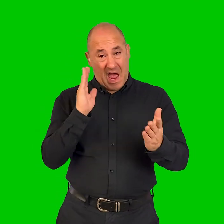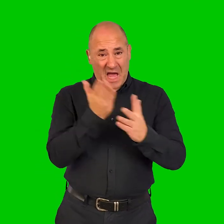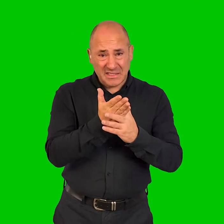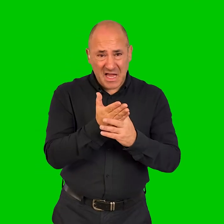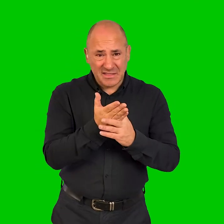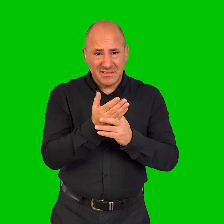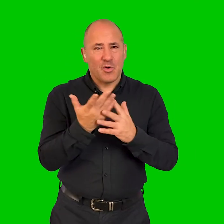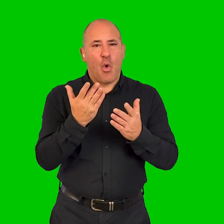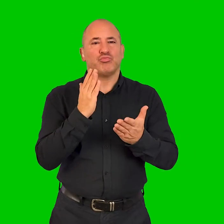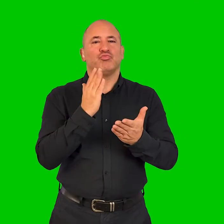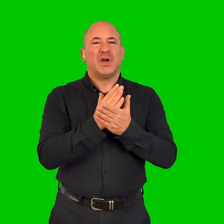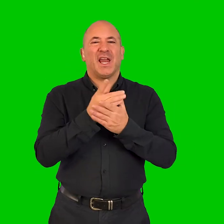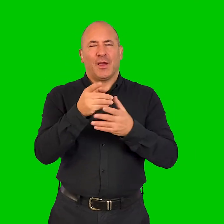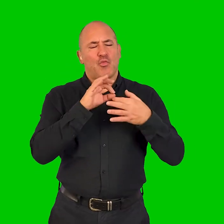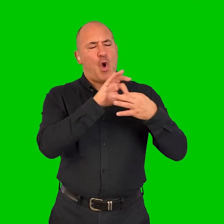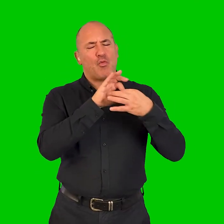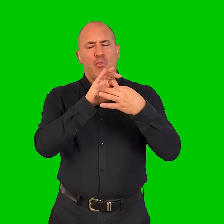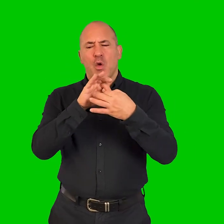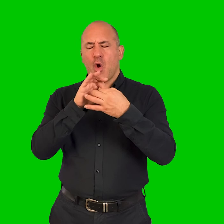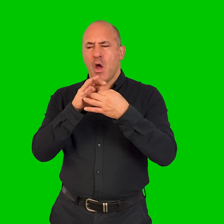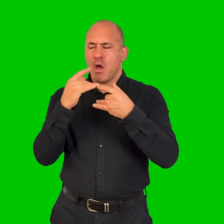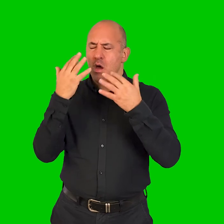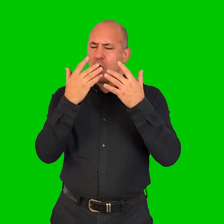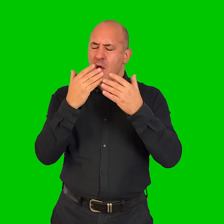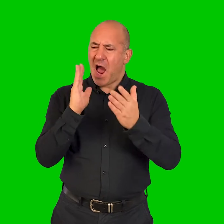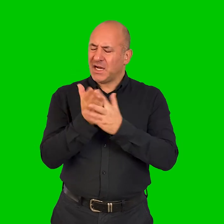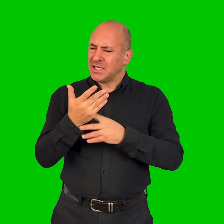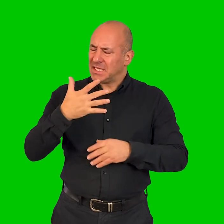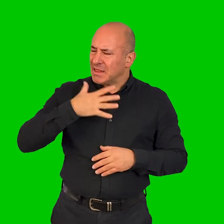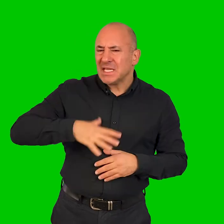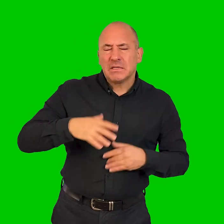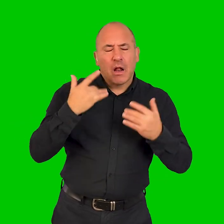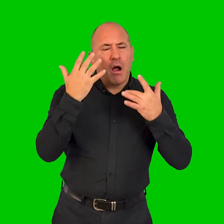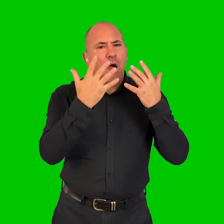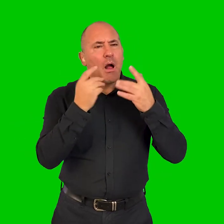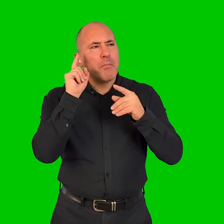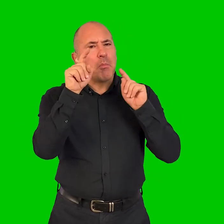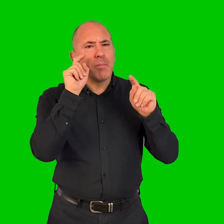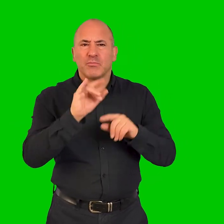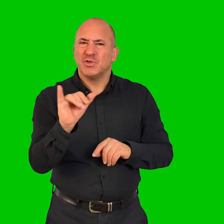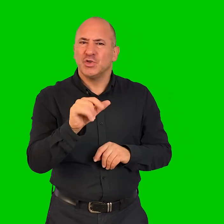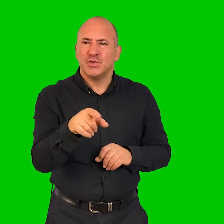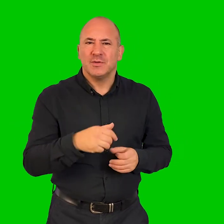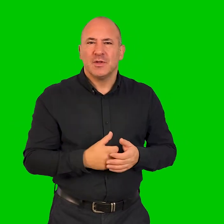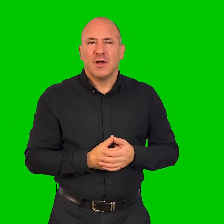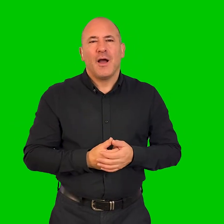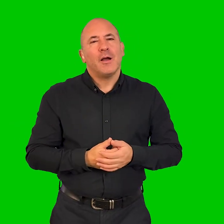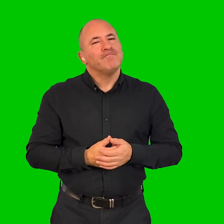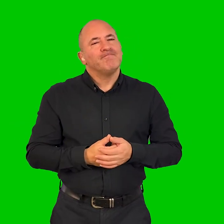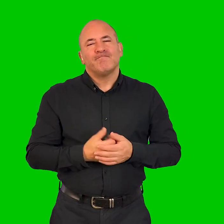access very early on or is that something you thought more about as you've worked with more people? As I